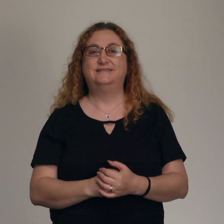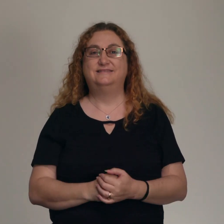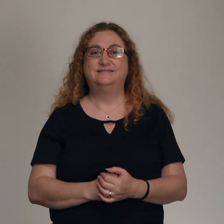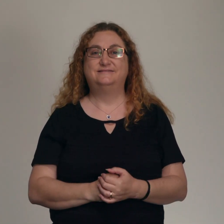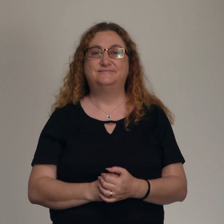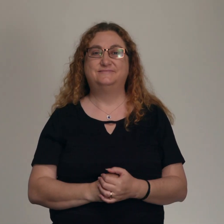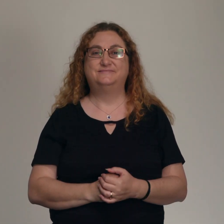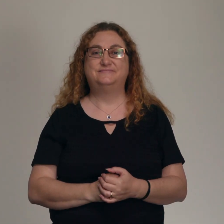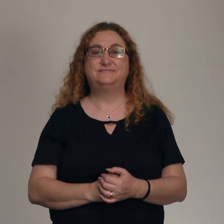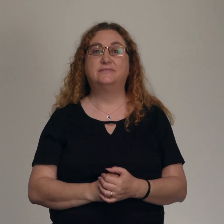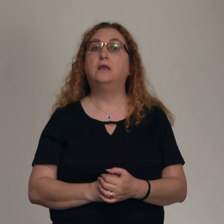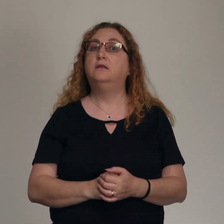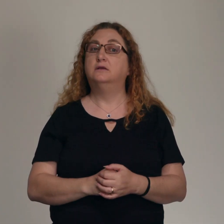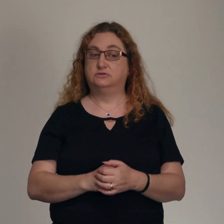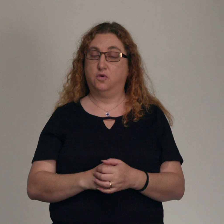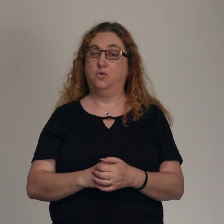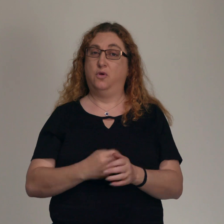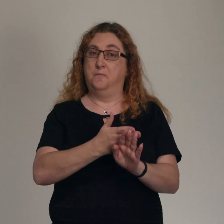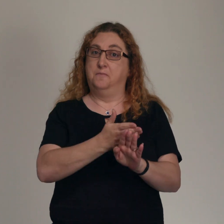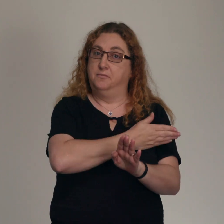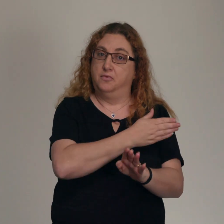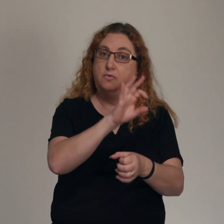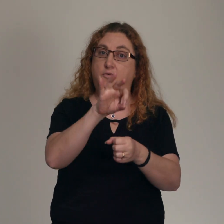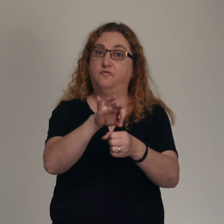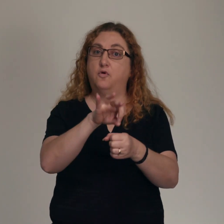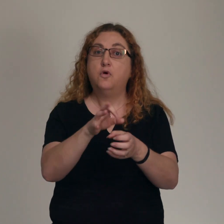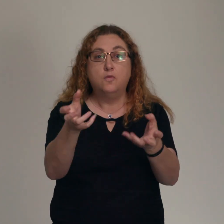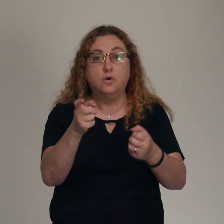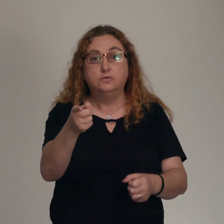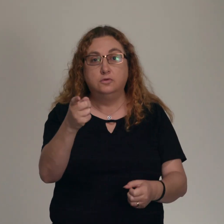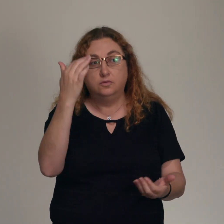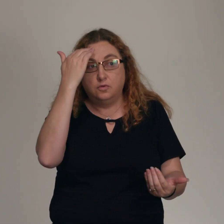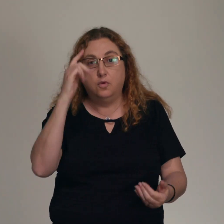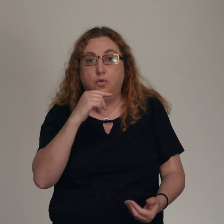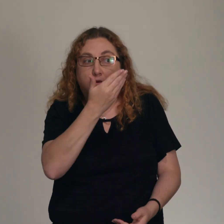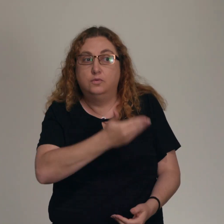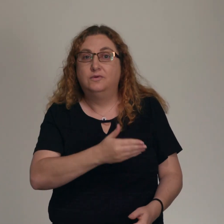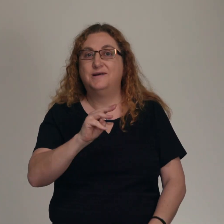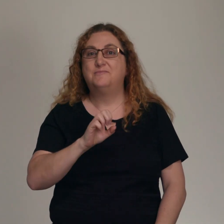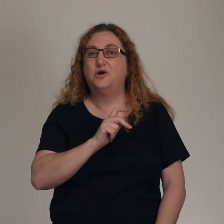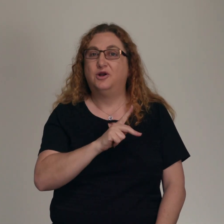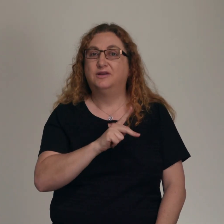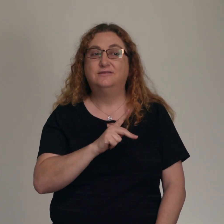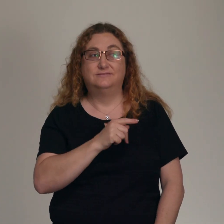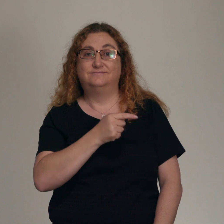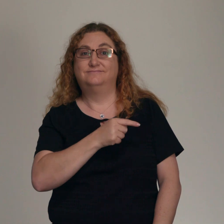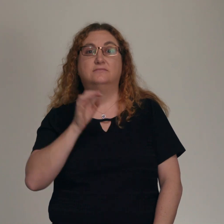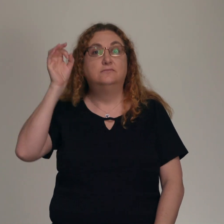Now in the lead up to the vote, we want you to get to know Mark beyond what you've been able to learn from his sermons. He'll be preaching next weekend and we'll also be spending some intentional time